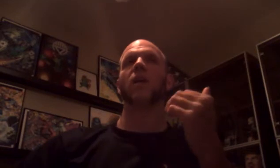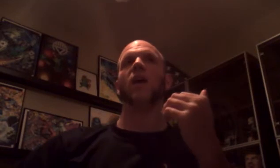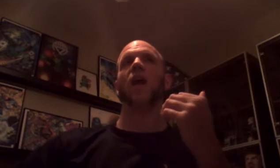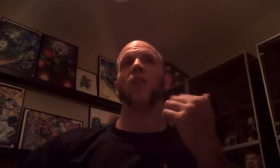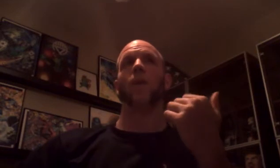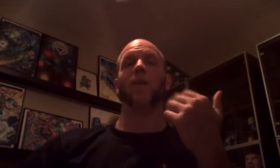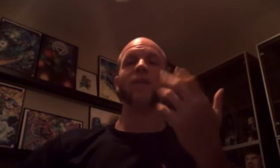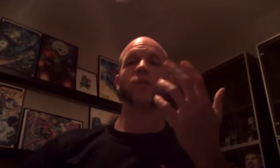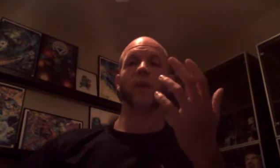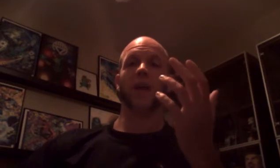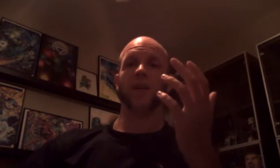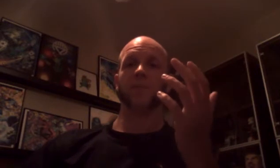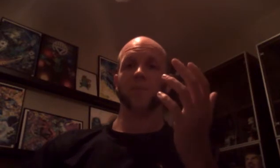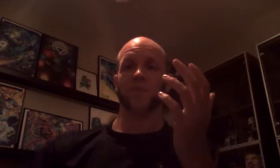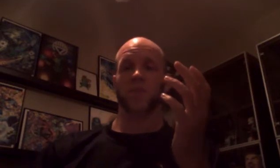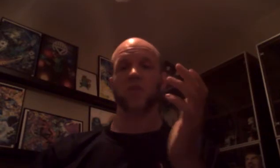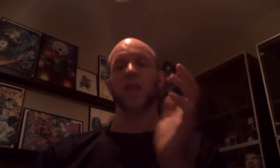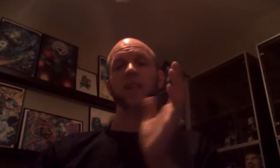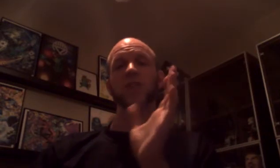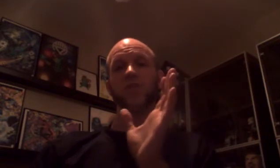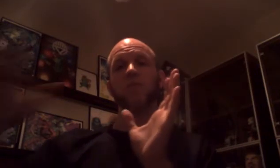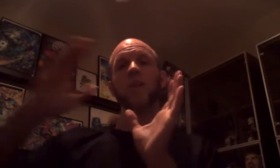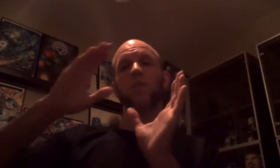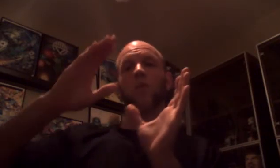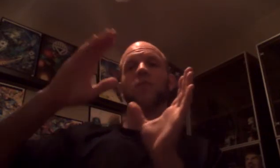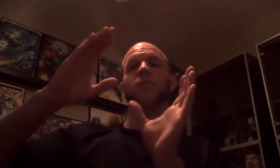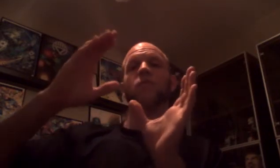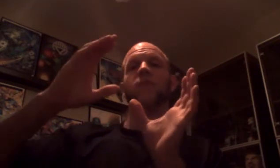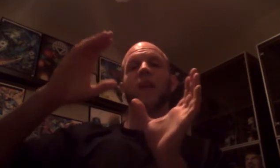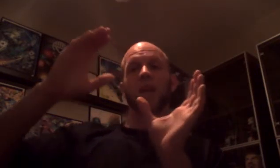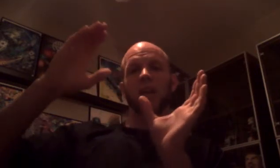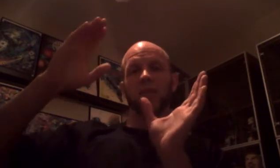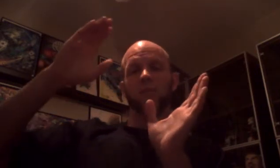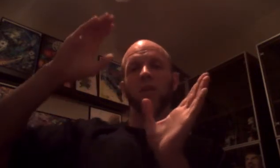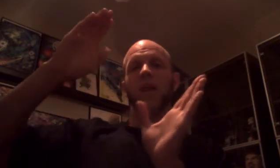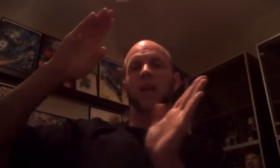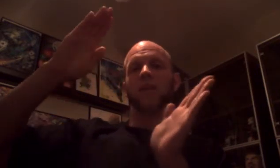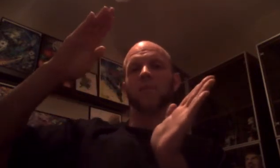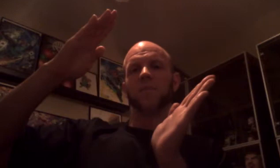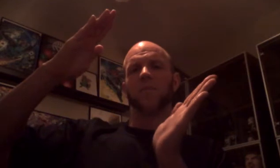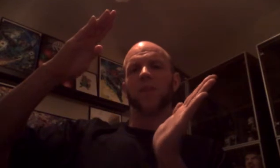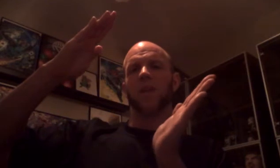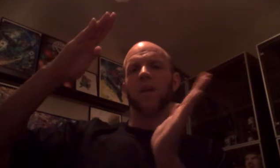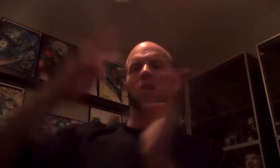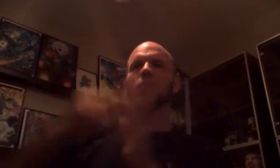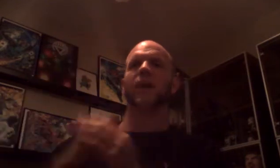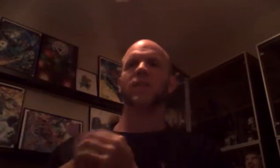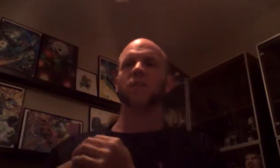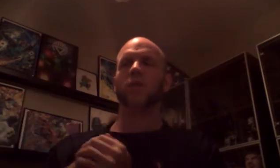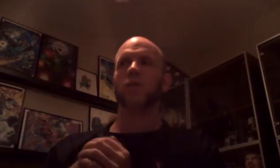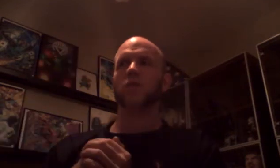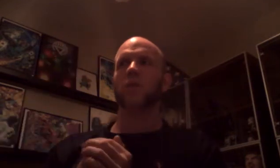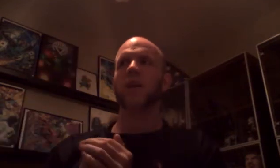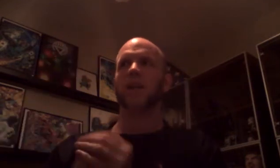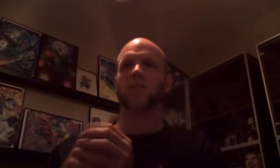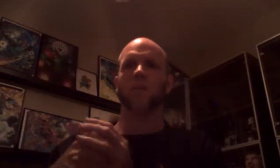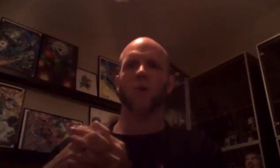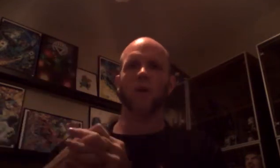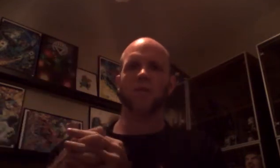And then while that's going on, so that's your middle portion of the movie, it's bookend by somebody who's reading his memoirs.